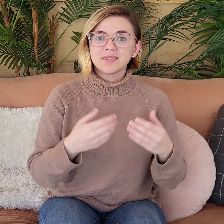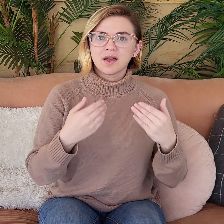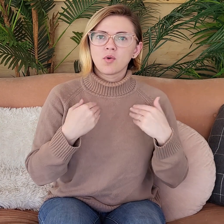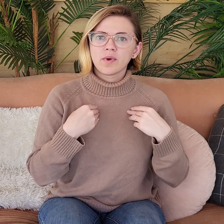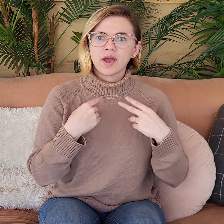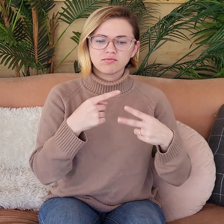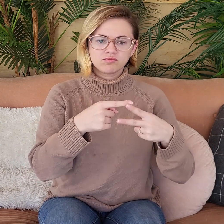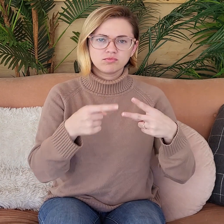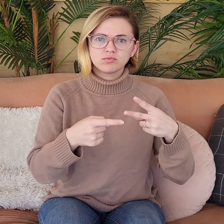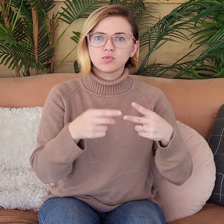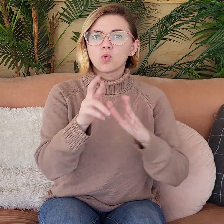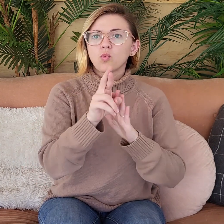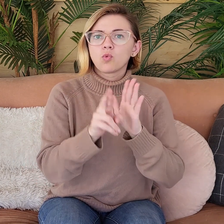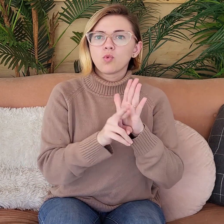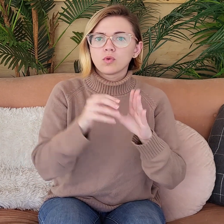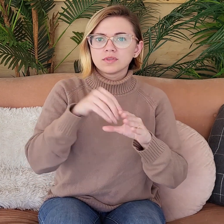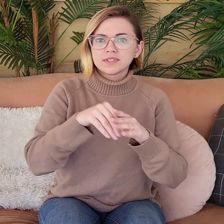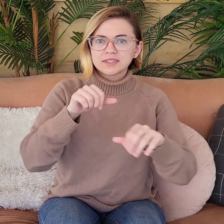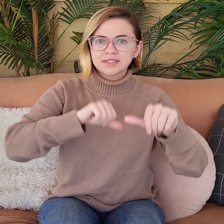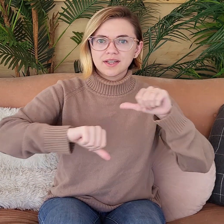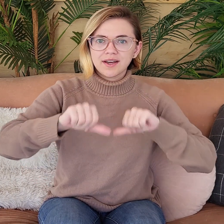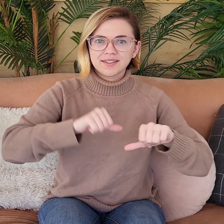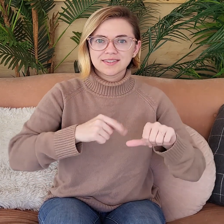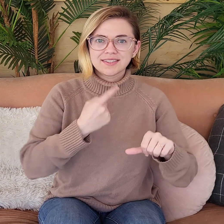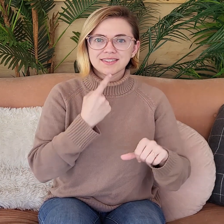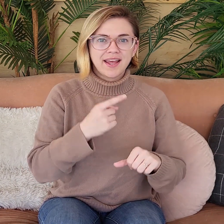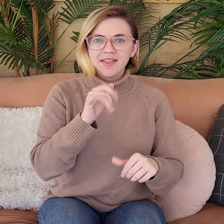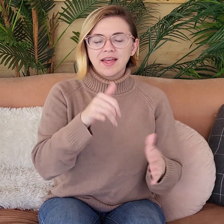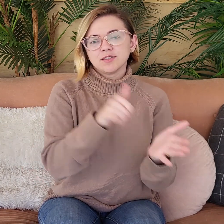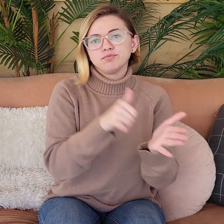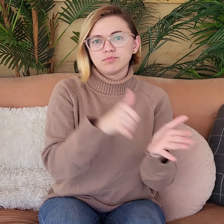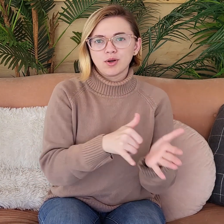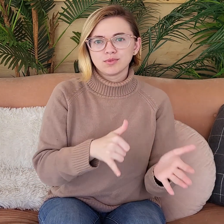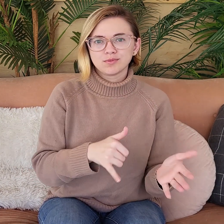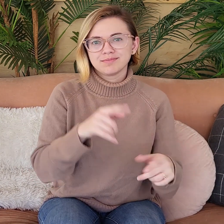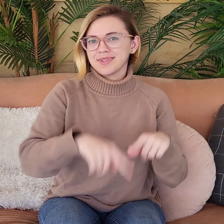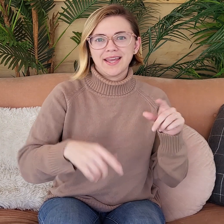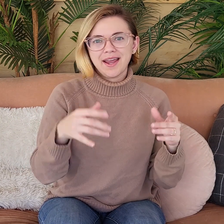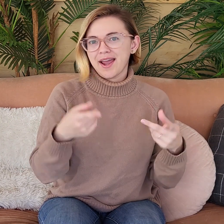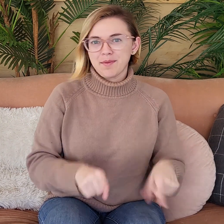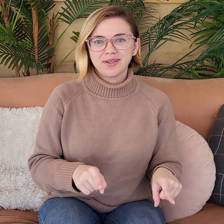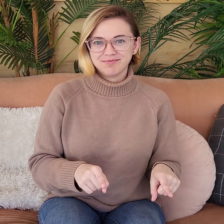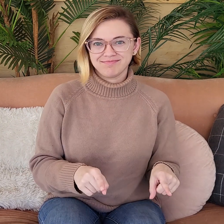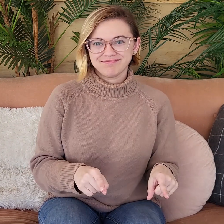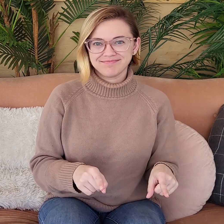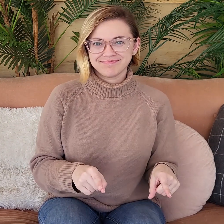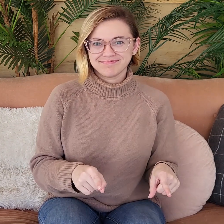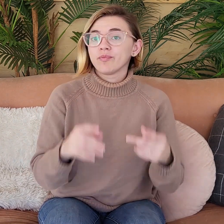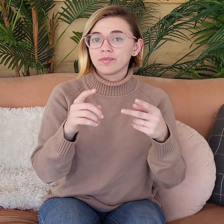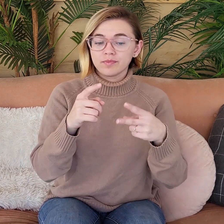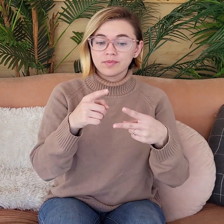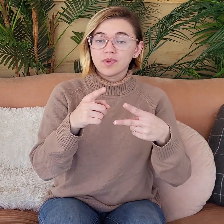there's a problem with that. We have two rules in science that say that's impossible, and that it can't happen.